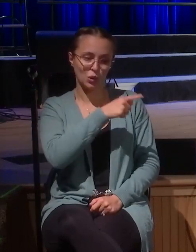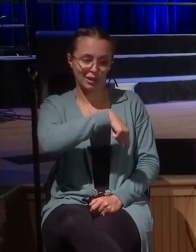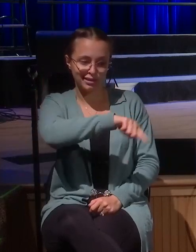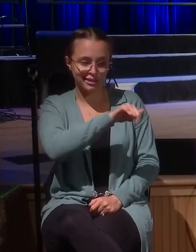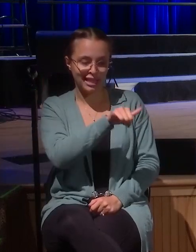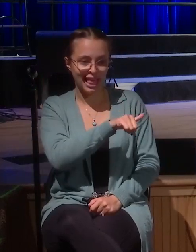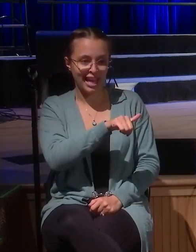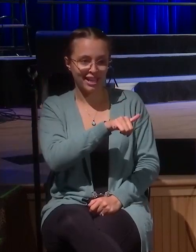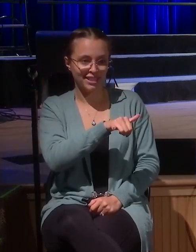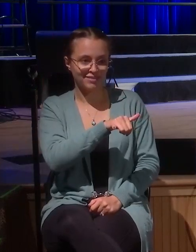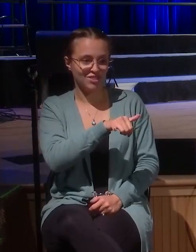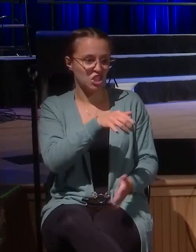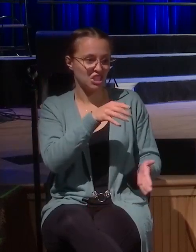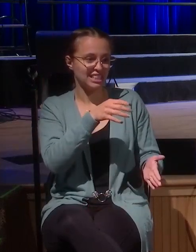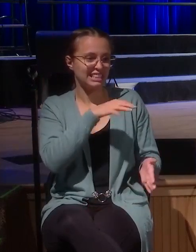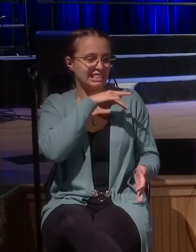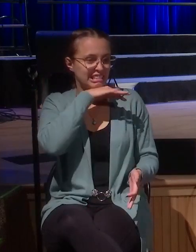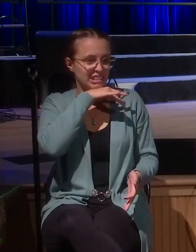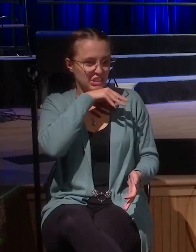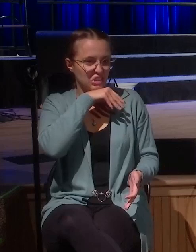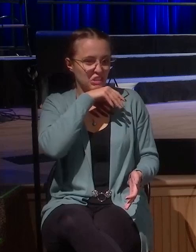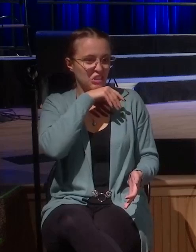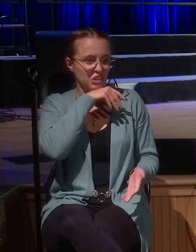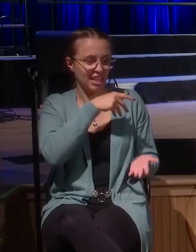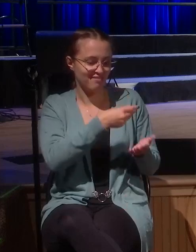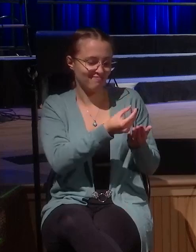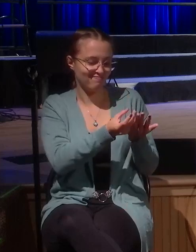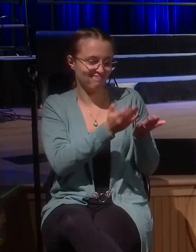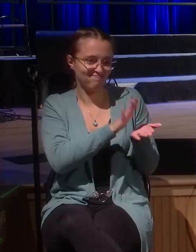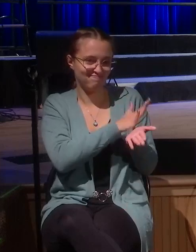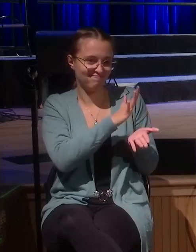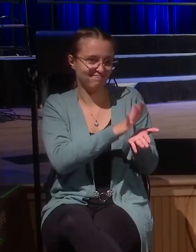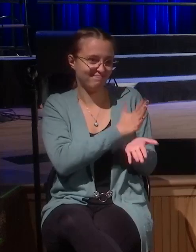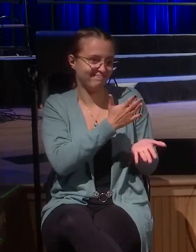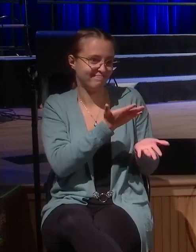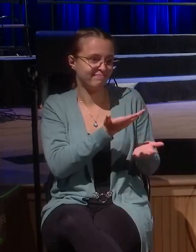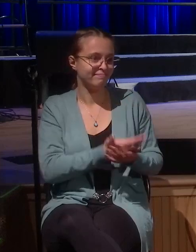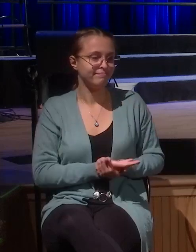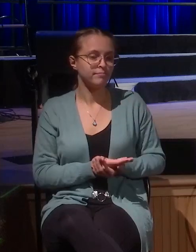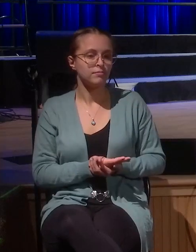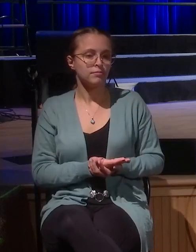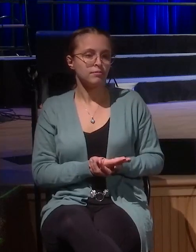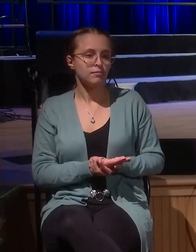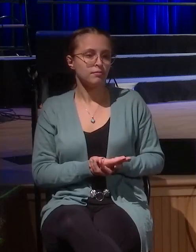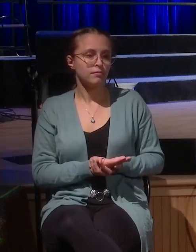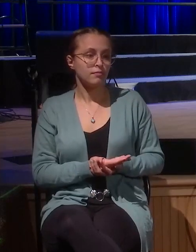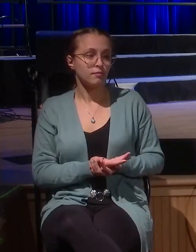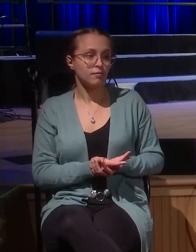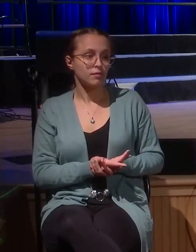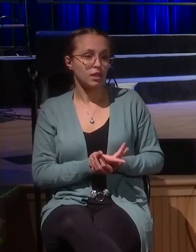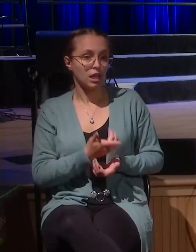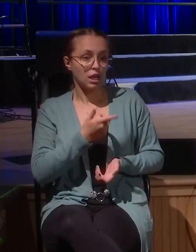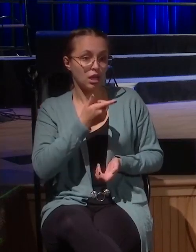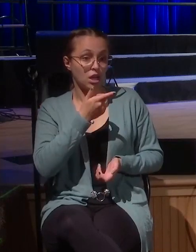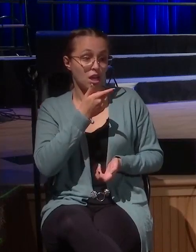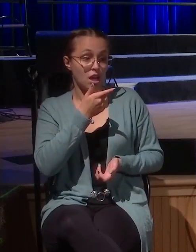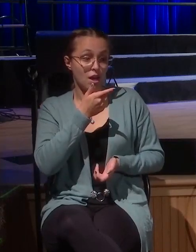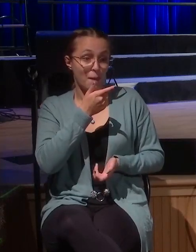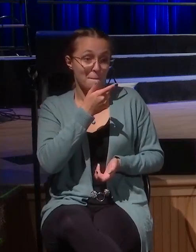And he says, well, he couldn't possibly love me because I've done all these, I've done all these awful things. He yeah, that's true. With man, this